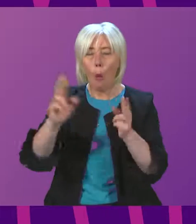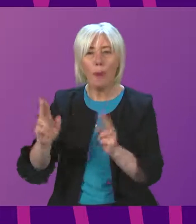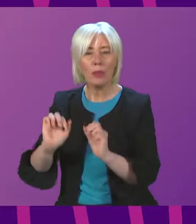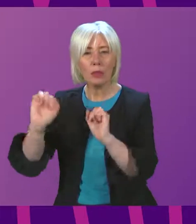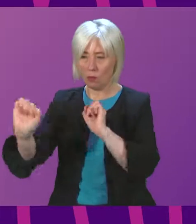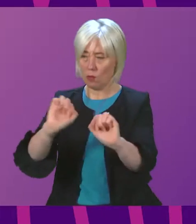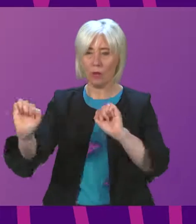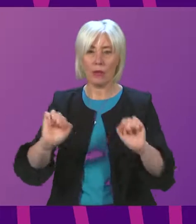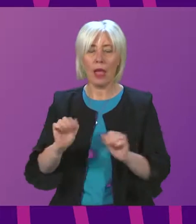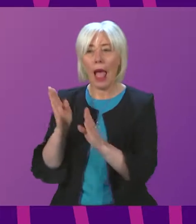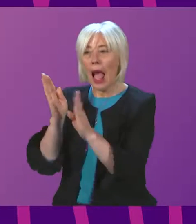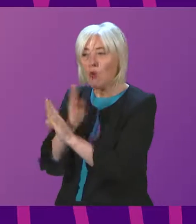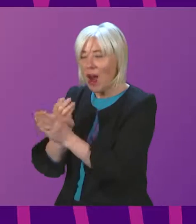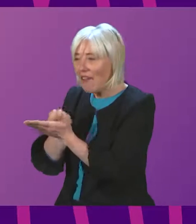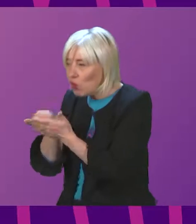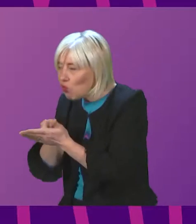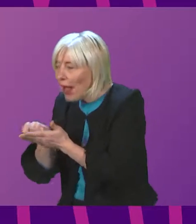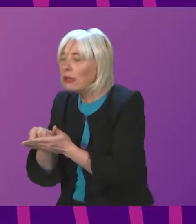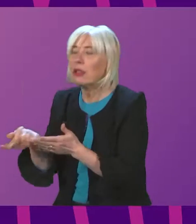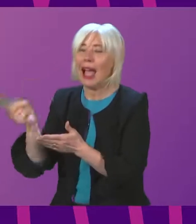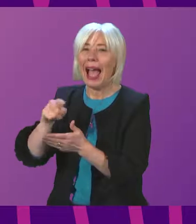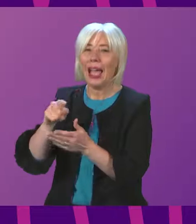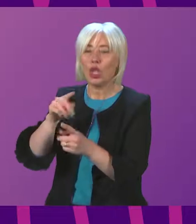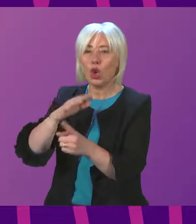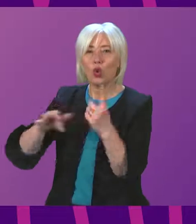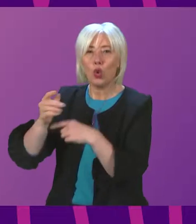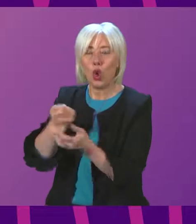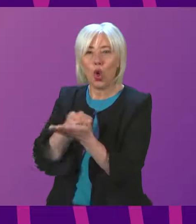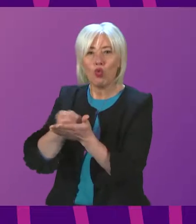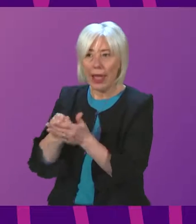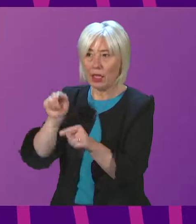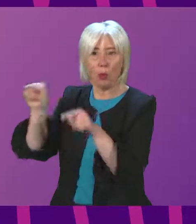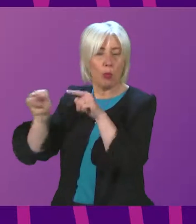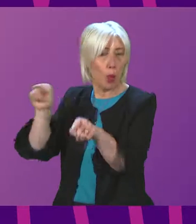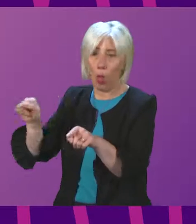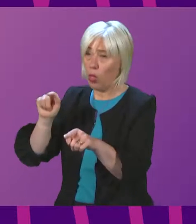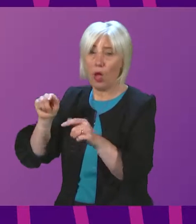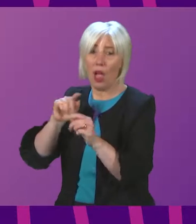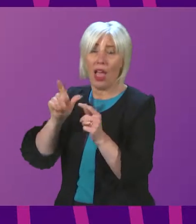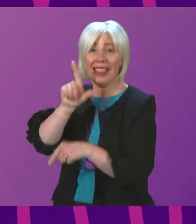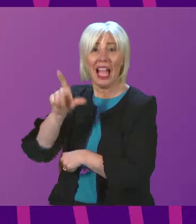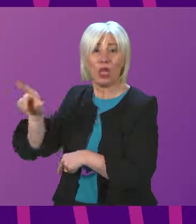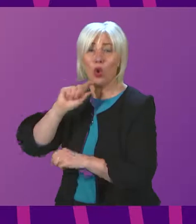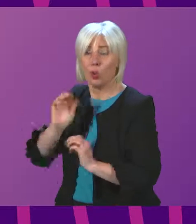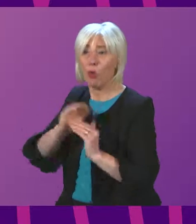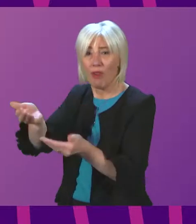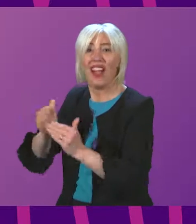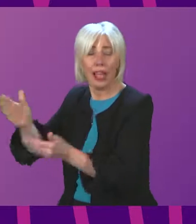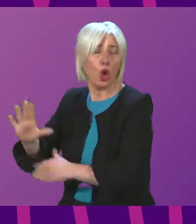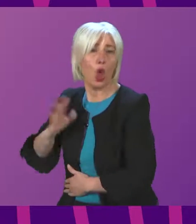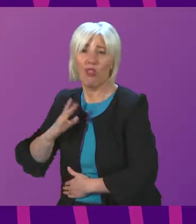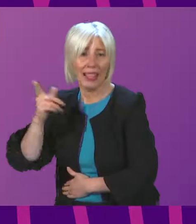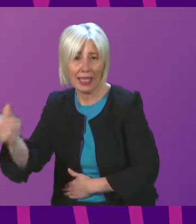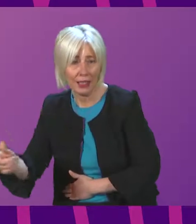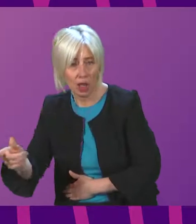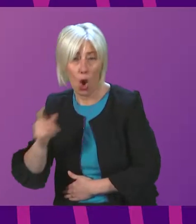here, private rented tenants and social rented tenants will have that device provided already or will be coming with